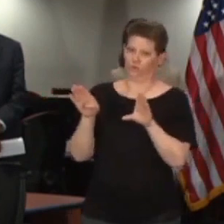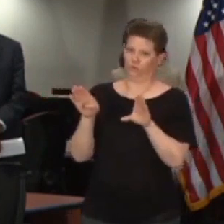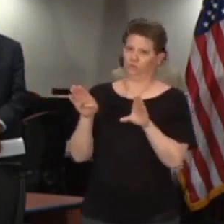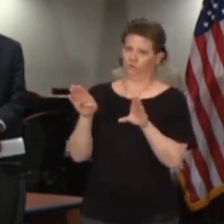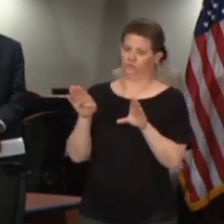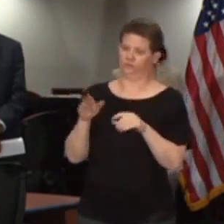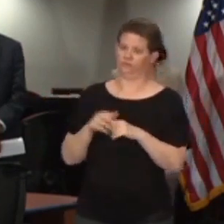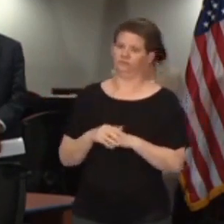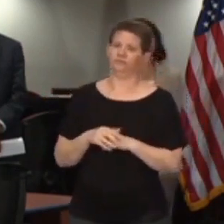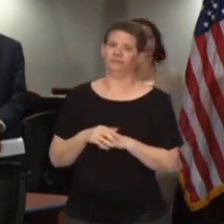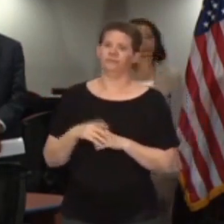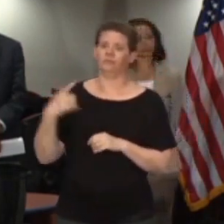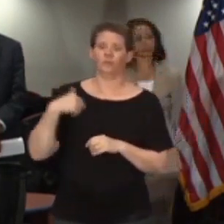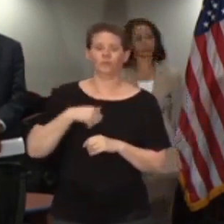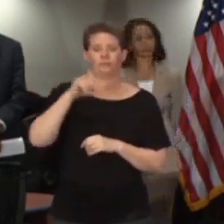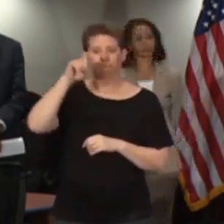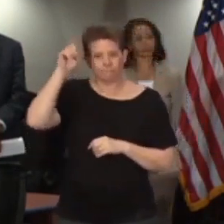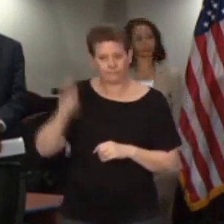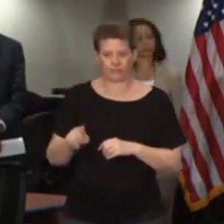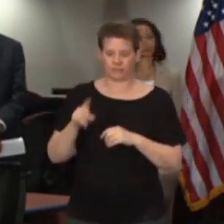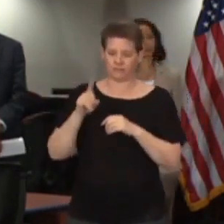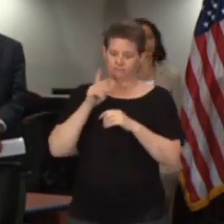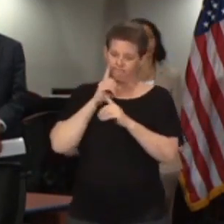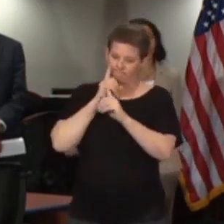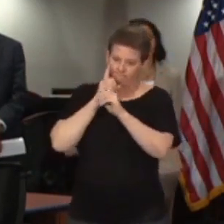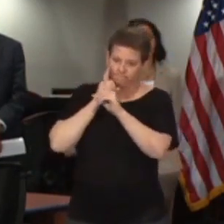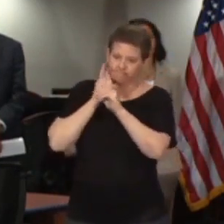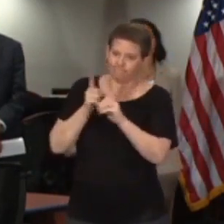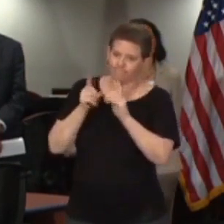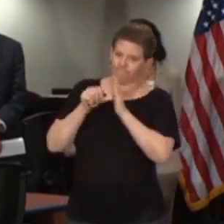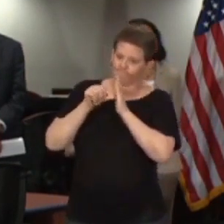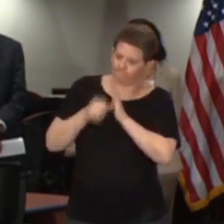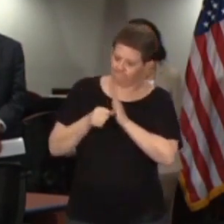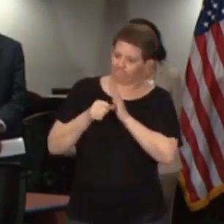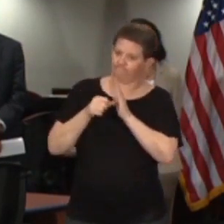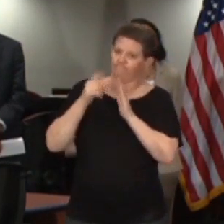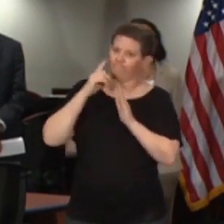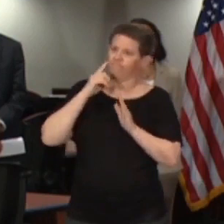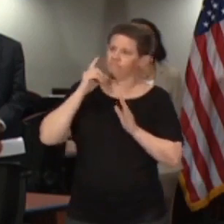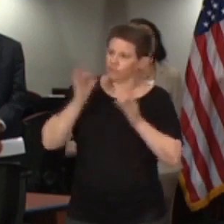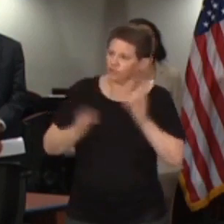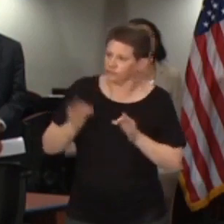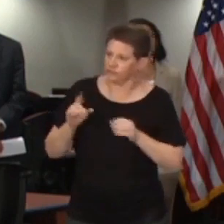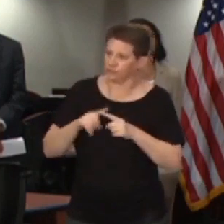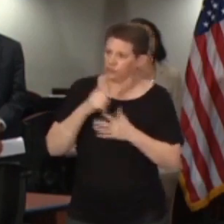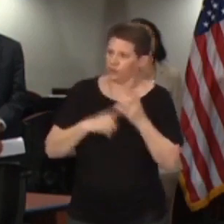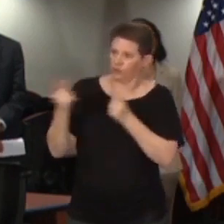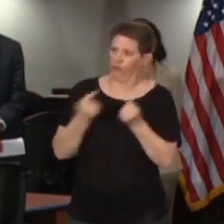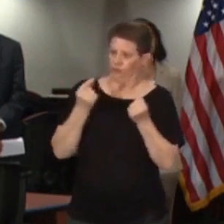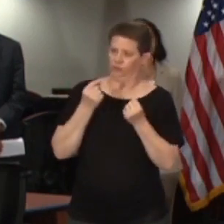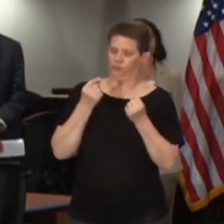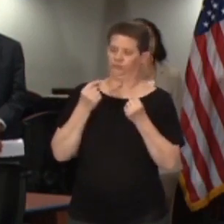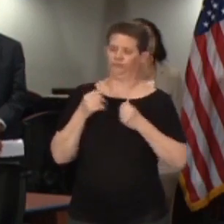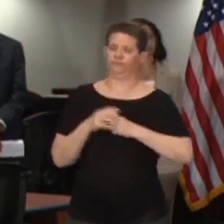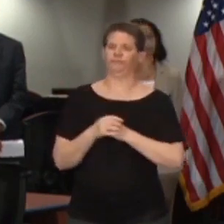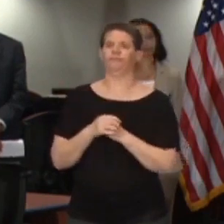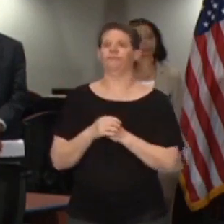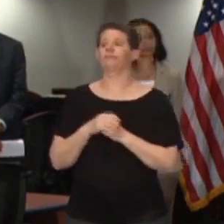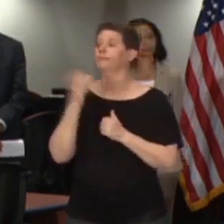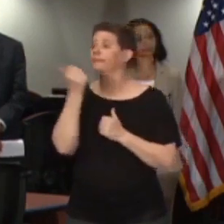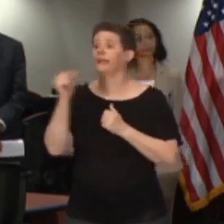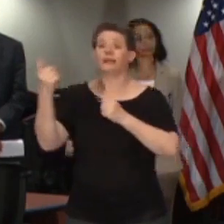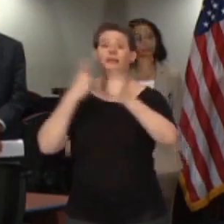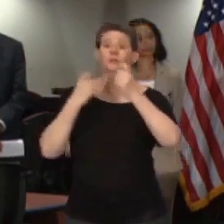being as aggressive as we can. And that is why we're taking those steps today. Are there any